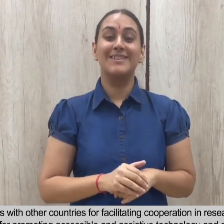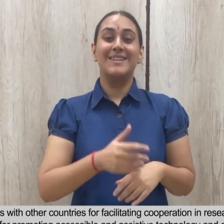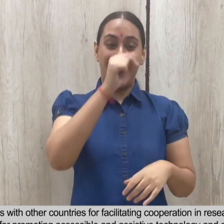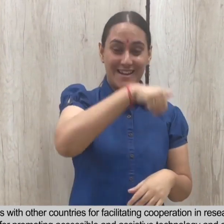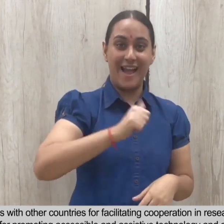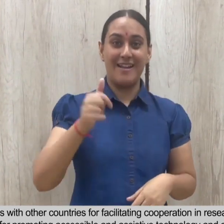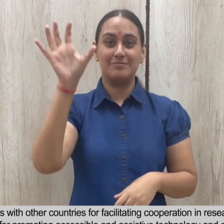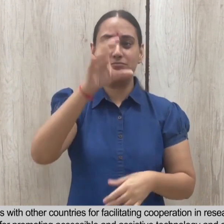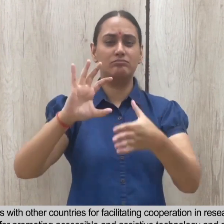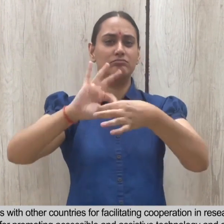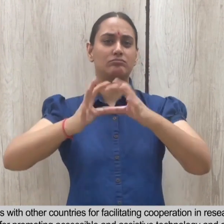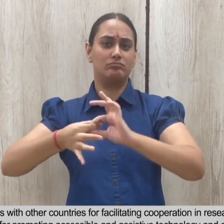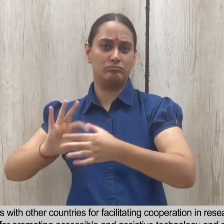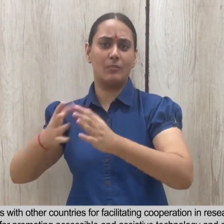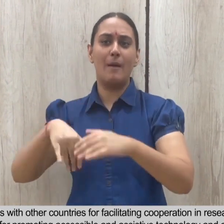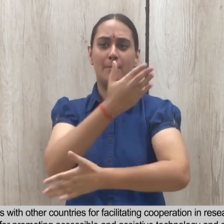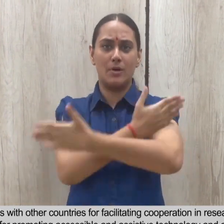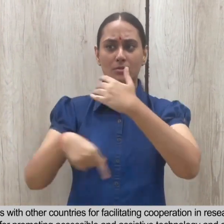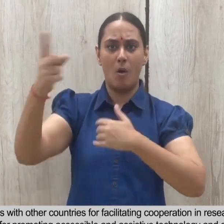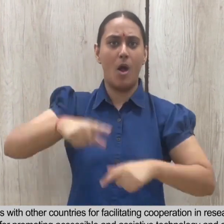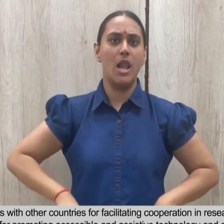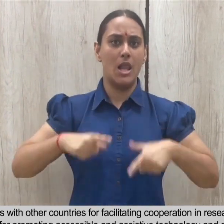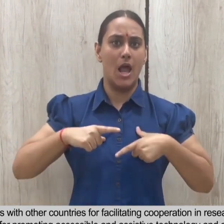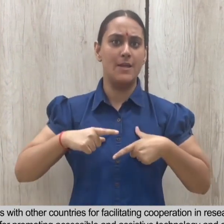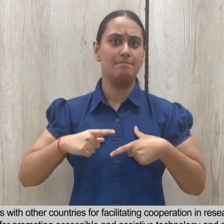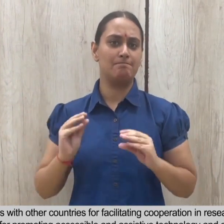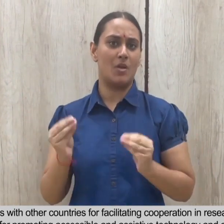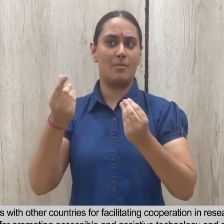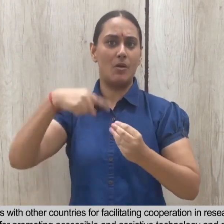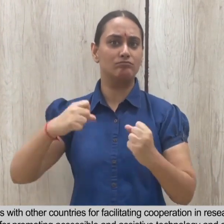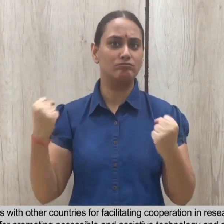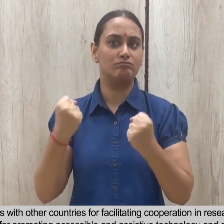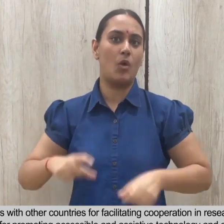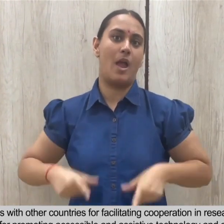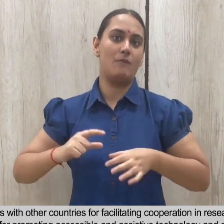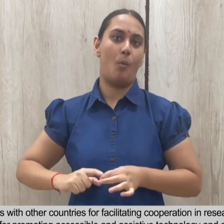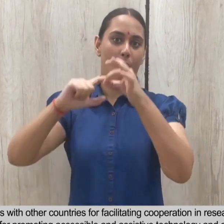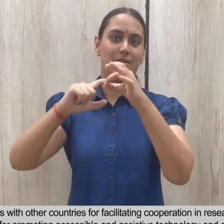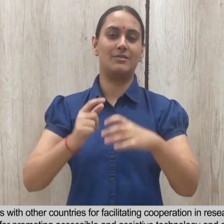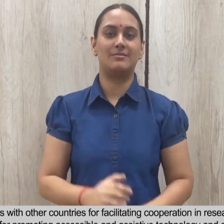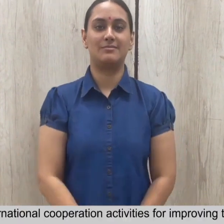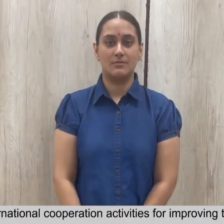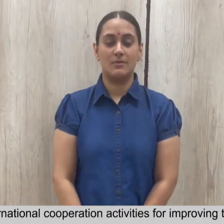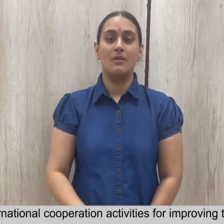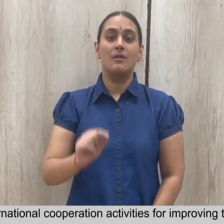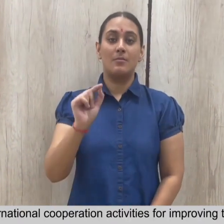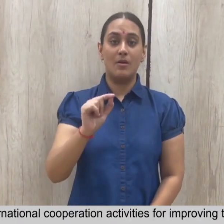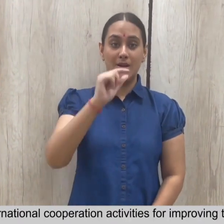for promoting accessible and assistive technology and other areas of mutual interest. 15.4 Participate in international cooperation activities for